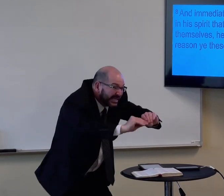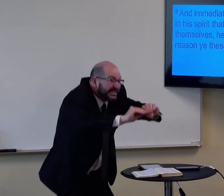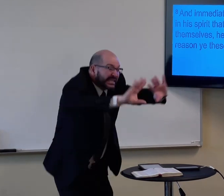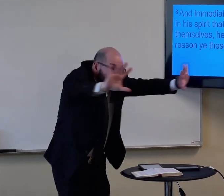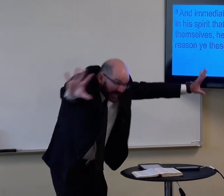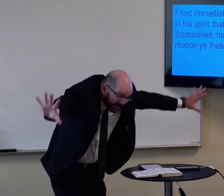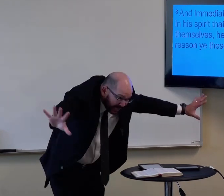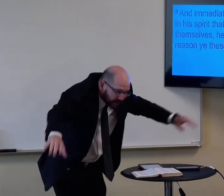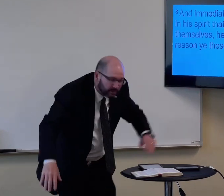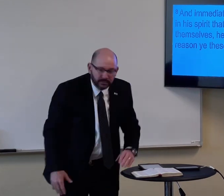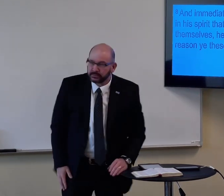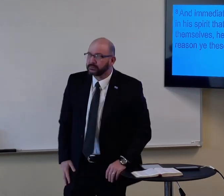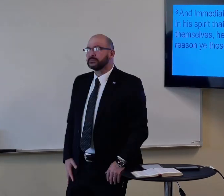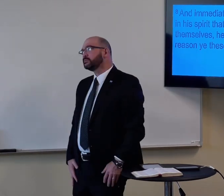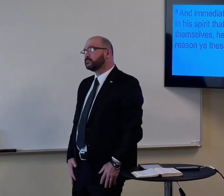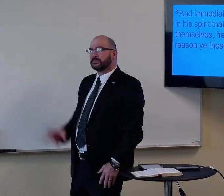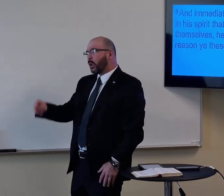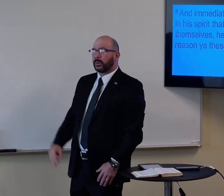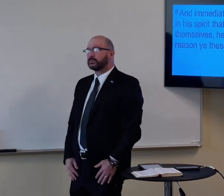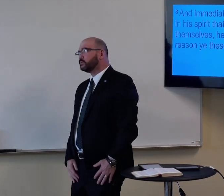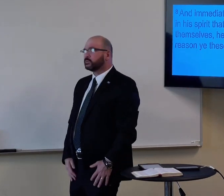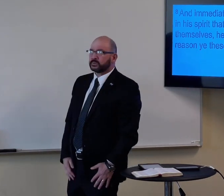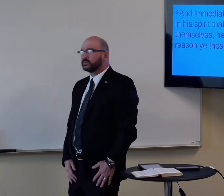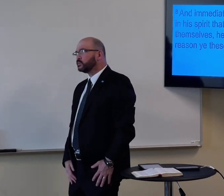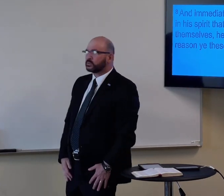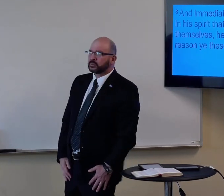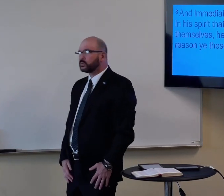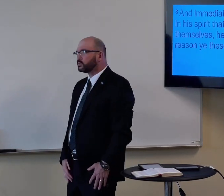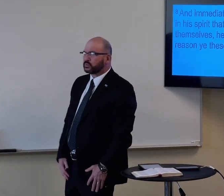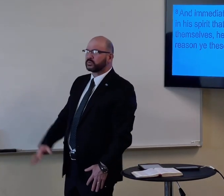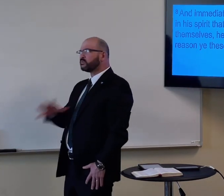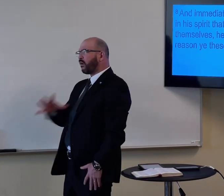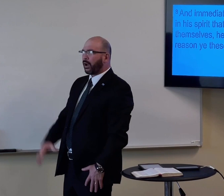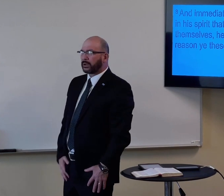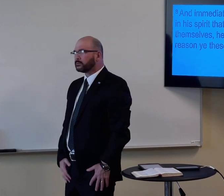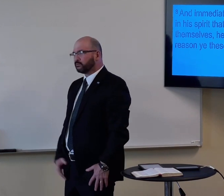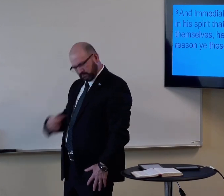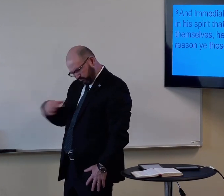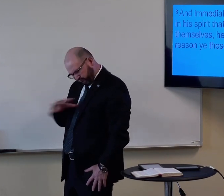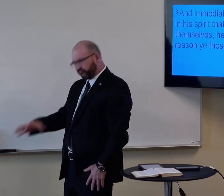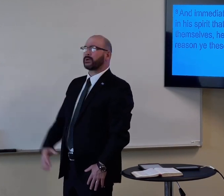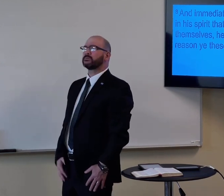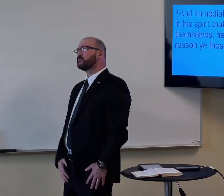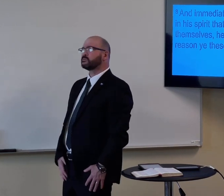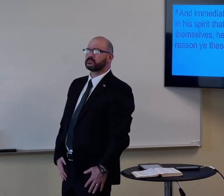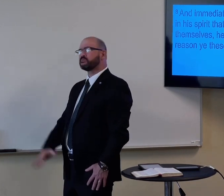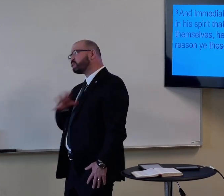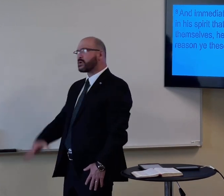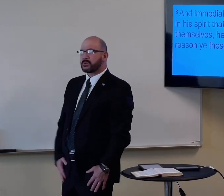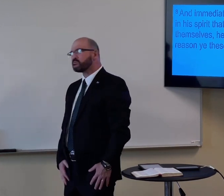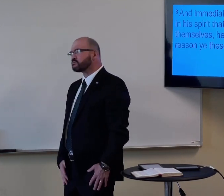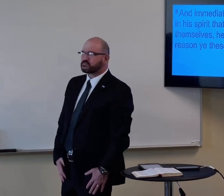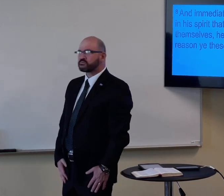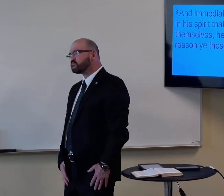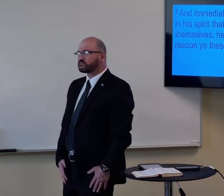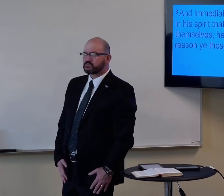It's quite clear to me that you keep doing that, you're going to get hurt. And the kid's all stubborn, says, nope, I'm going to be just fine.